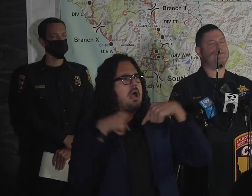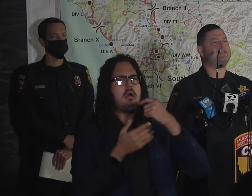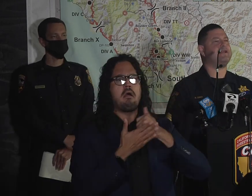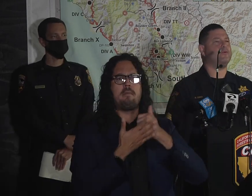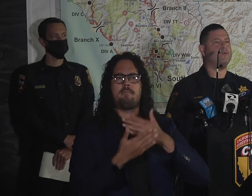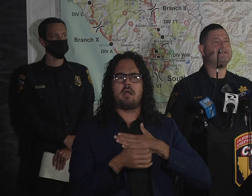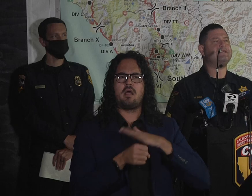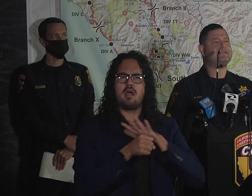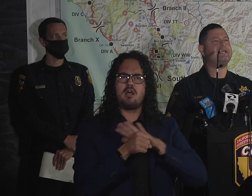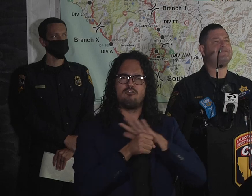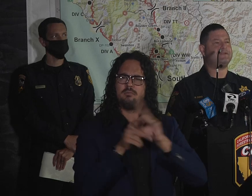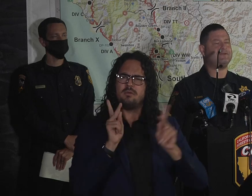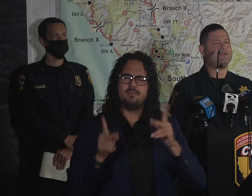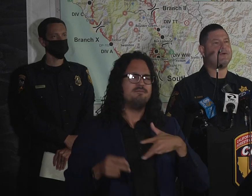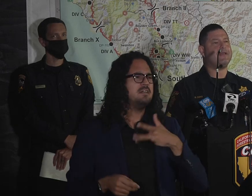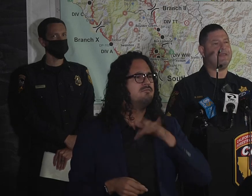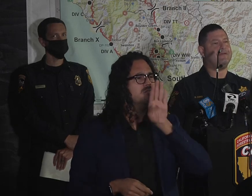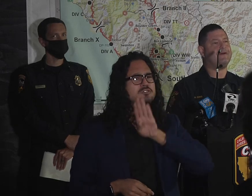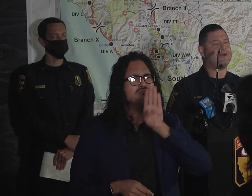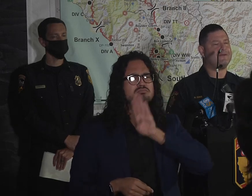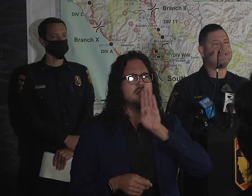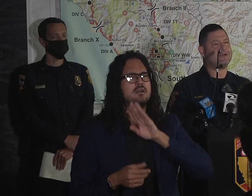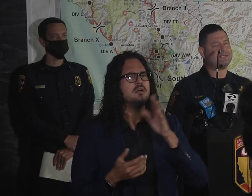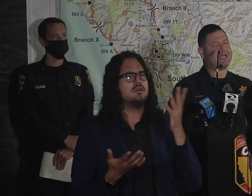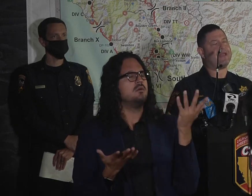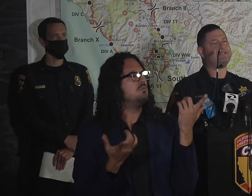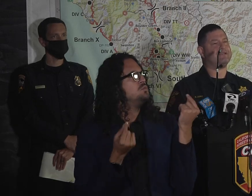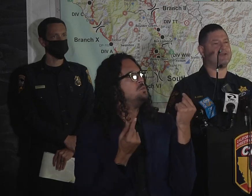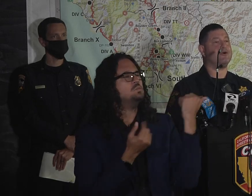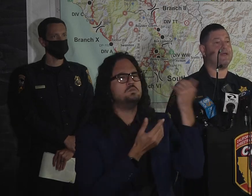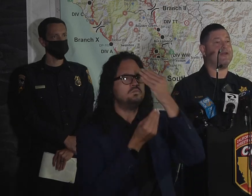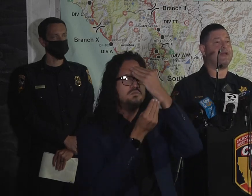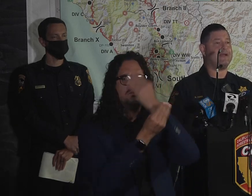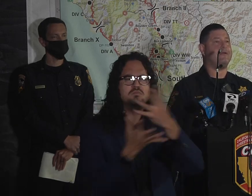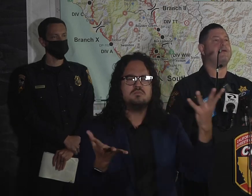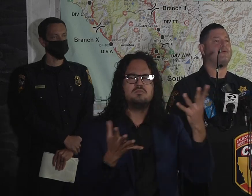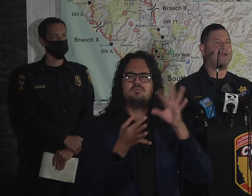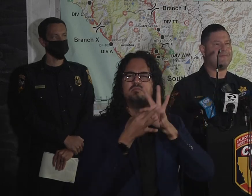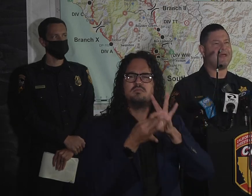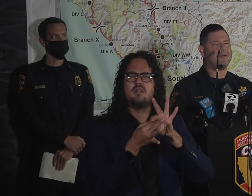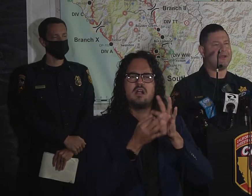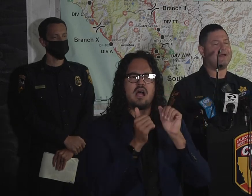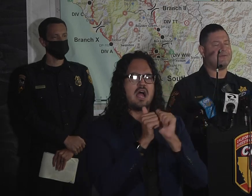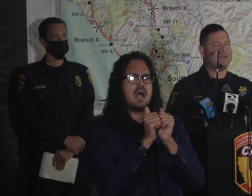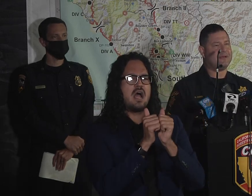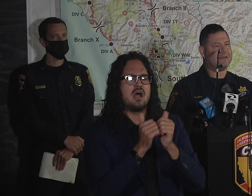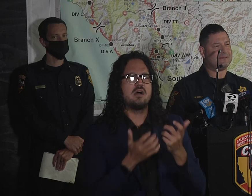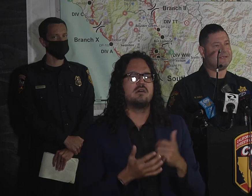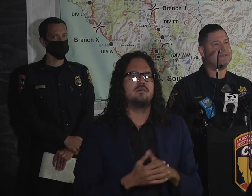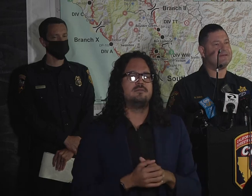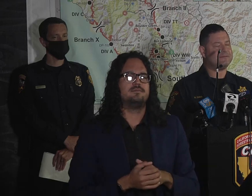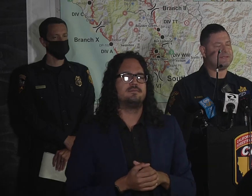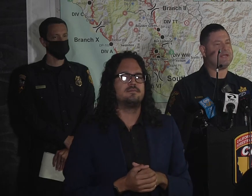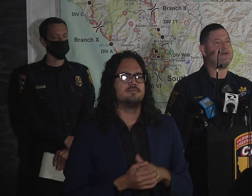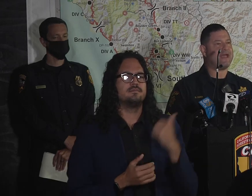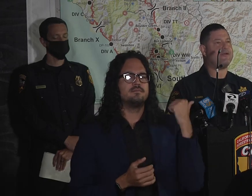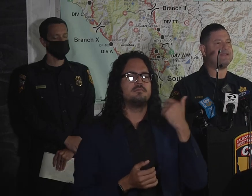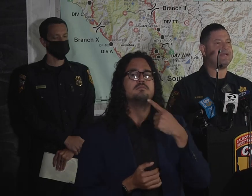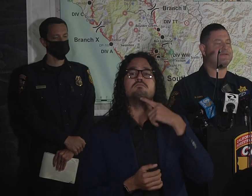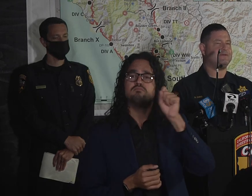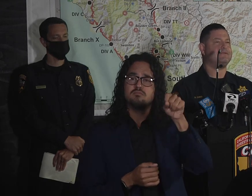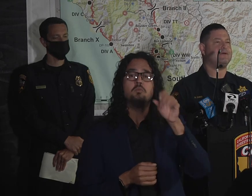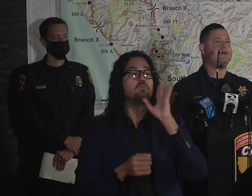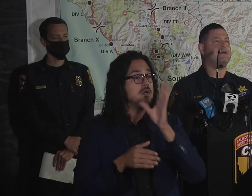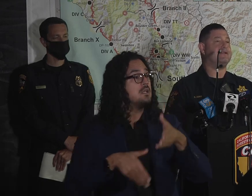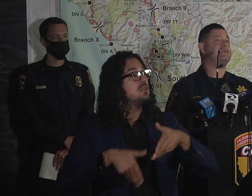just like the Chief said, once it is safe to do so and the fire investigators that had a chance to go in there and ream that area, declare that